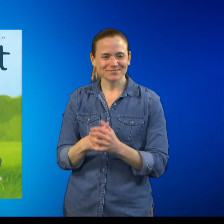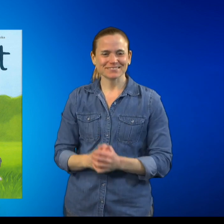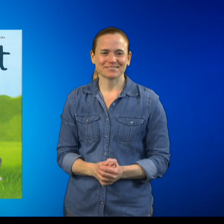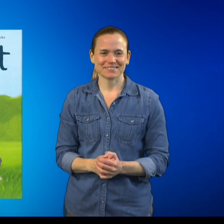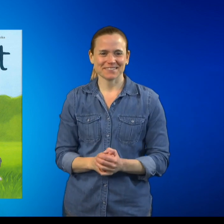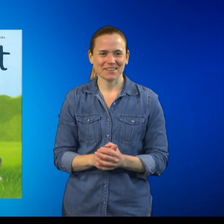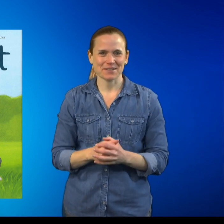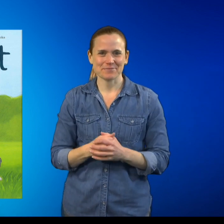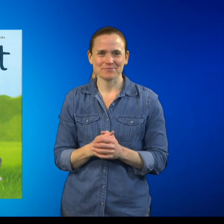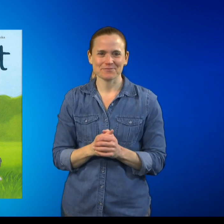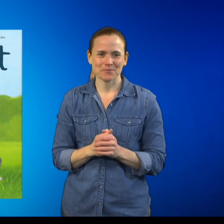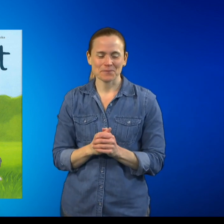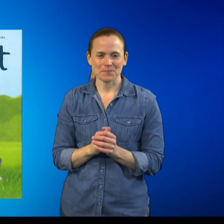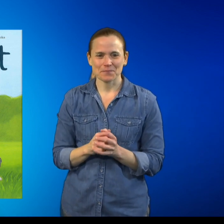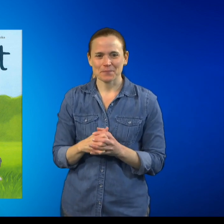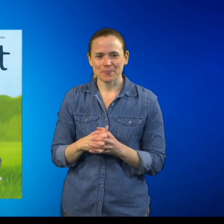Let's see what happens in this story.